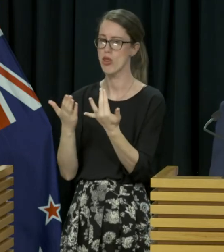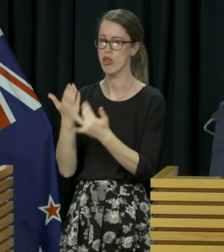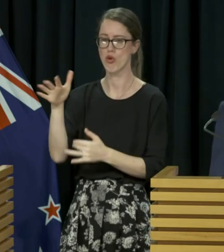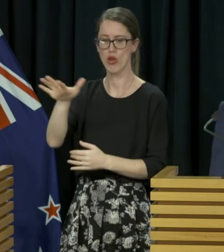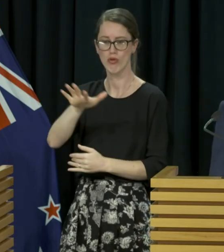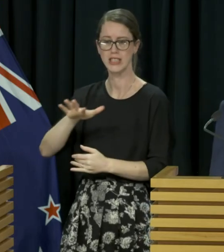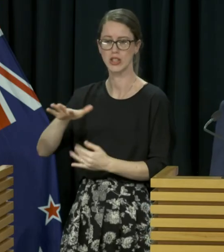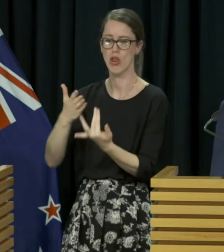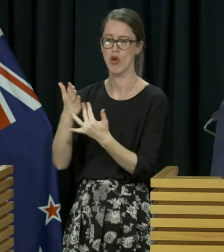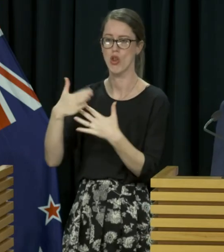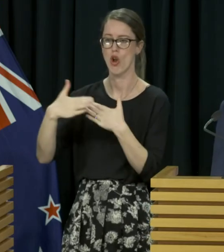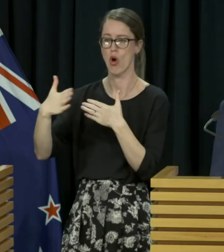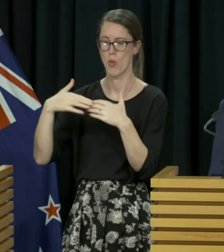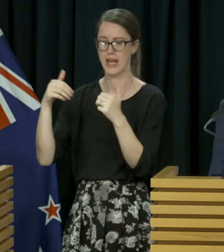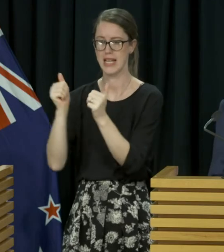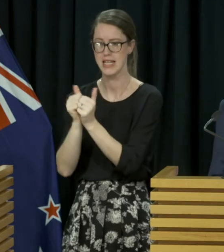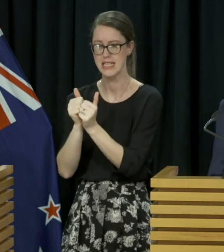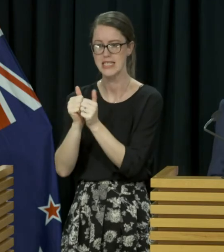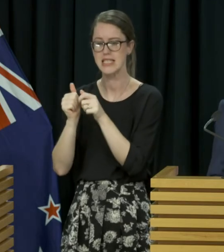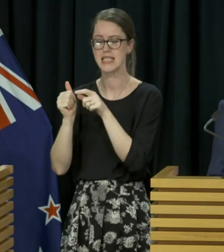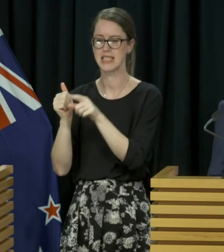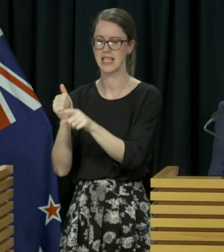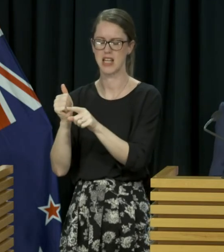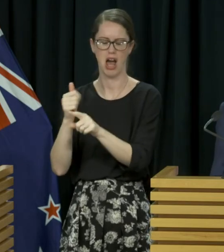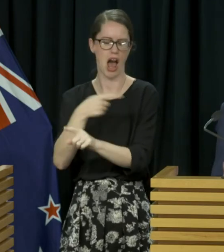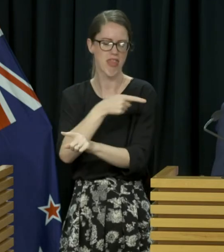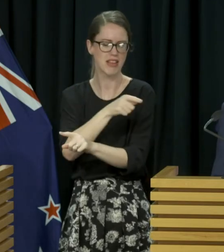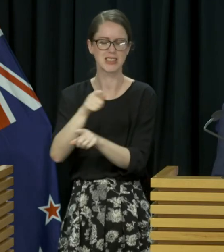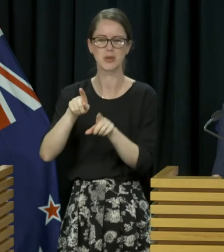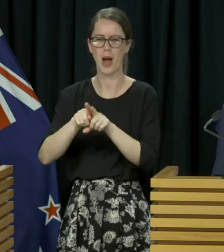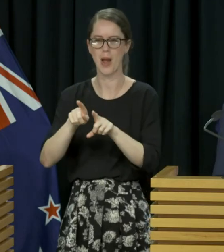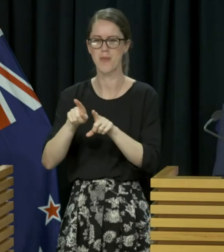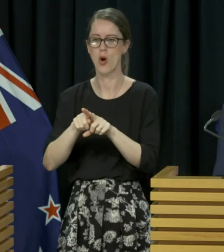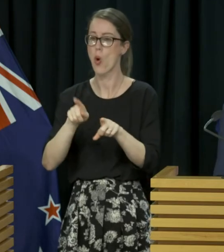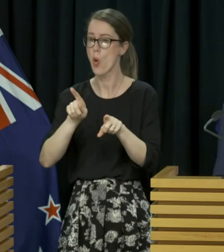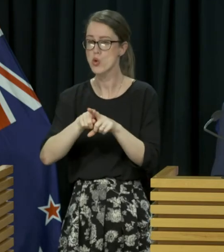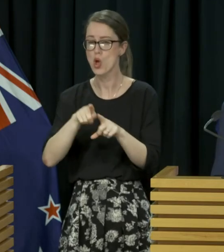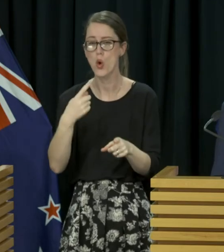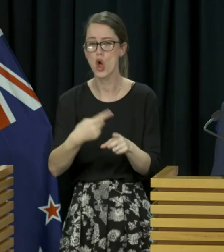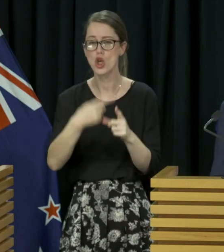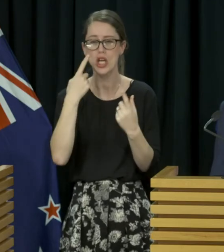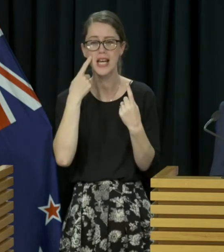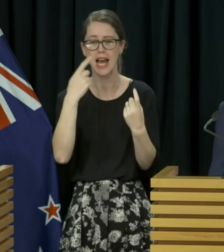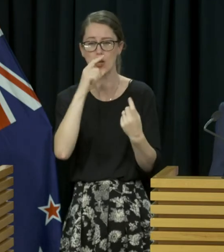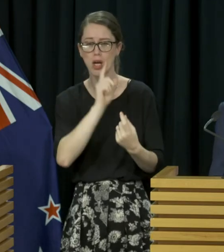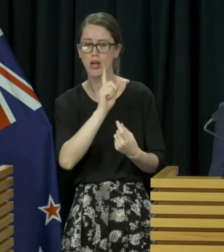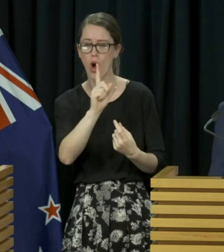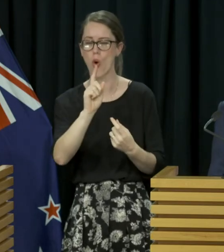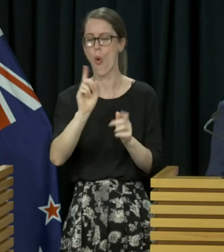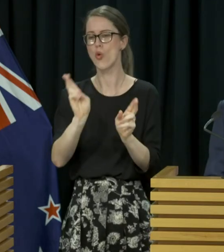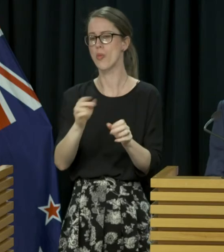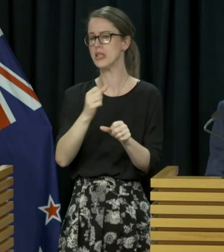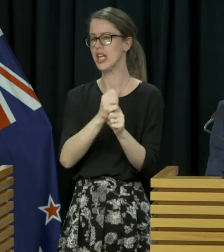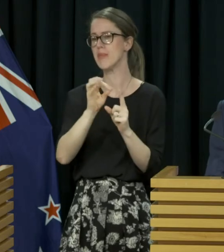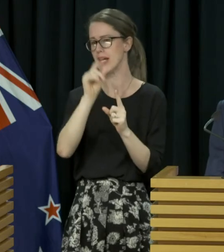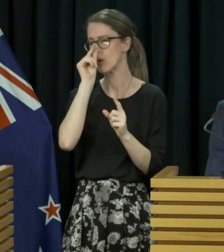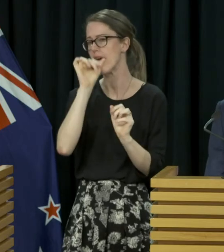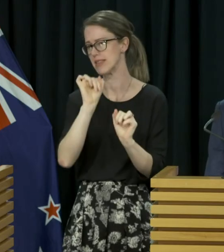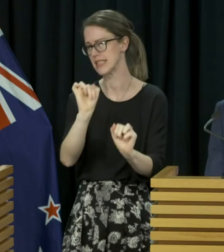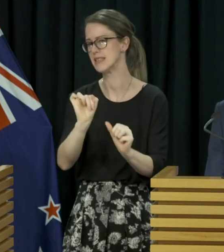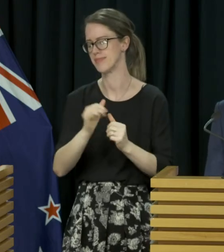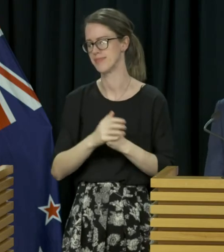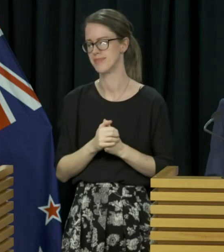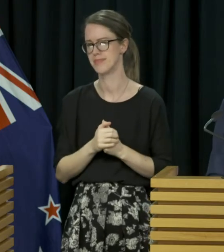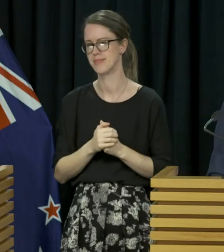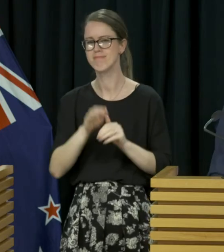the region over the long weekend. It's also available in a number of urgent care clinics and general practices and